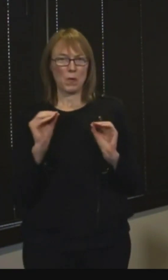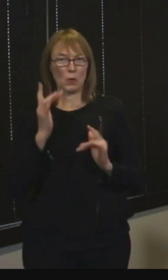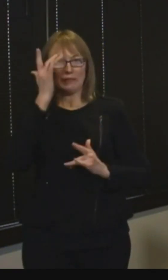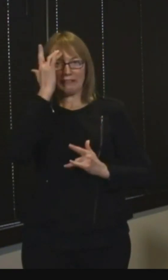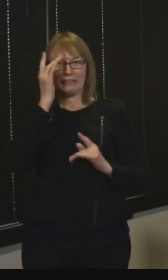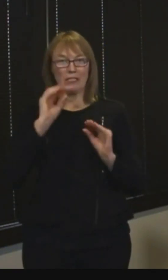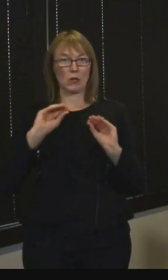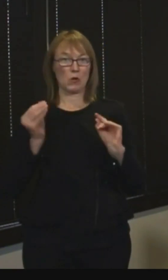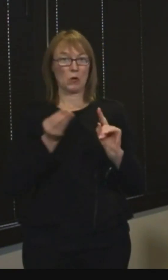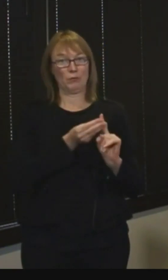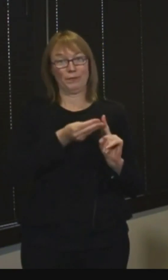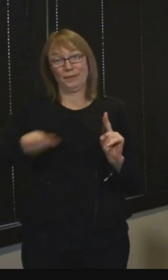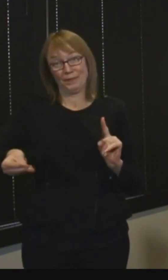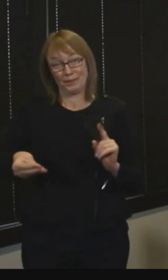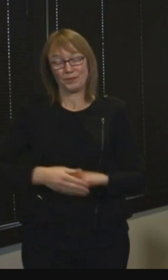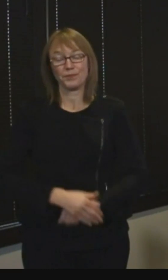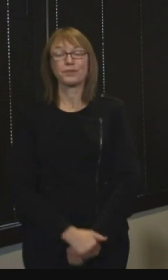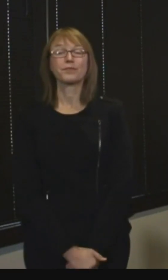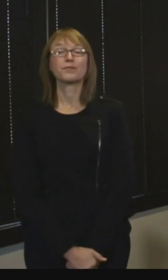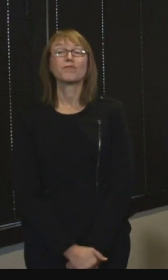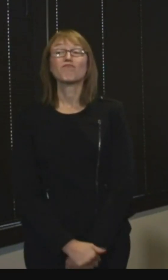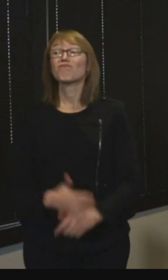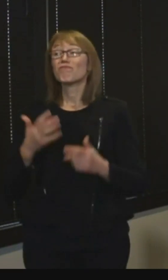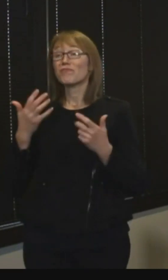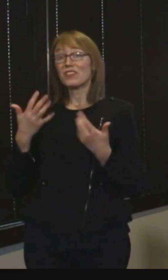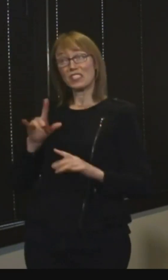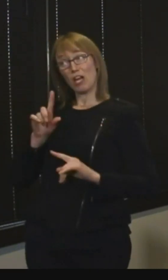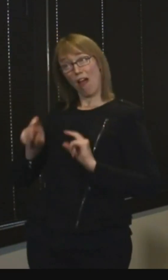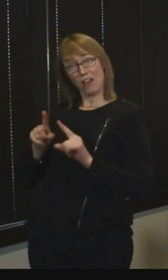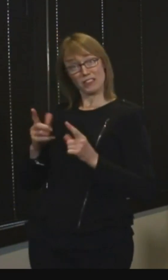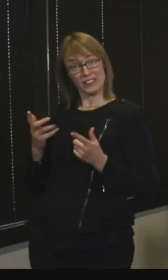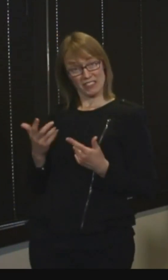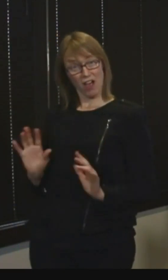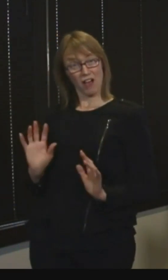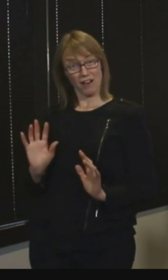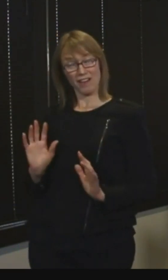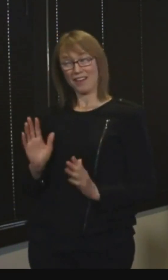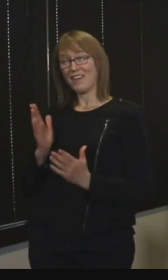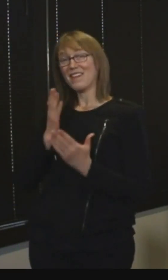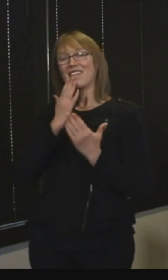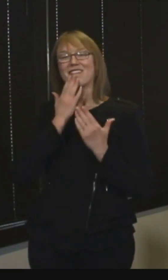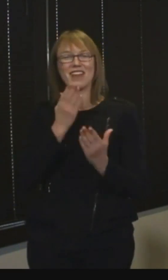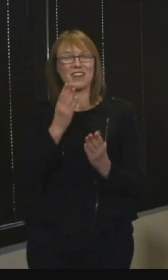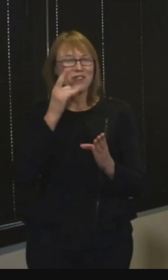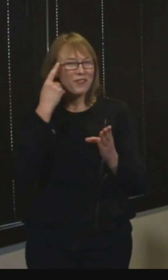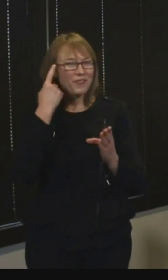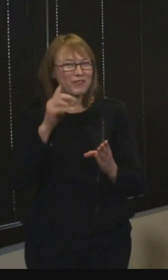That concludes our list of questions submitted prior to today's briefing. Thanks for watching.